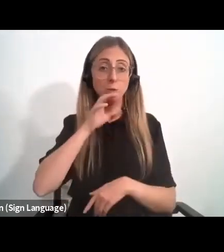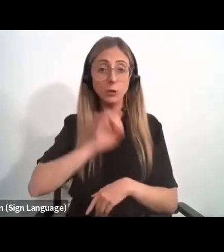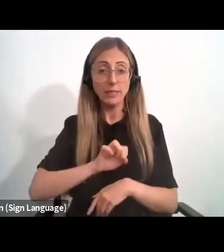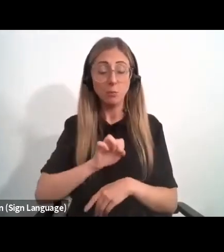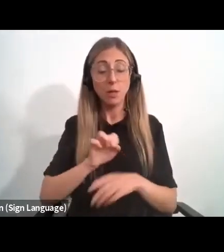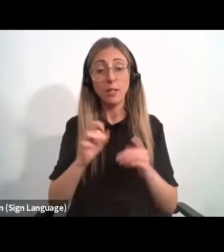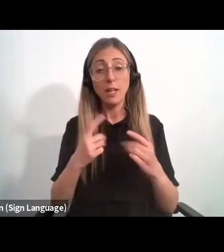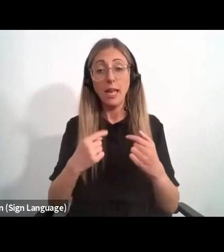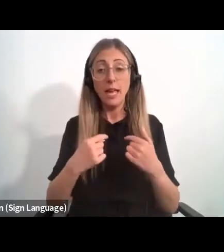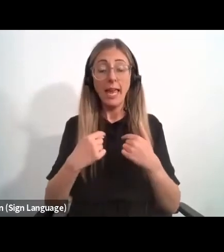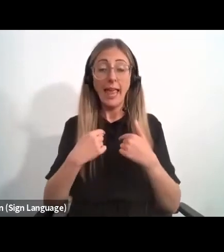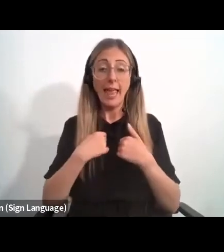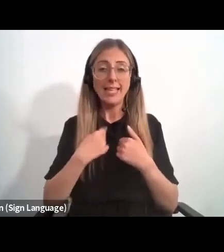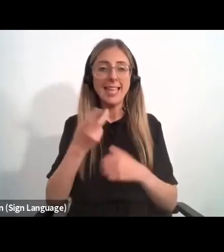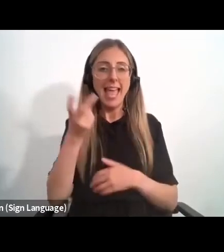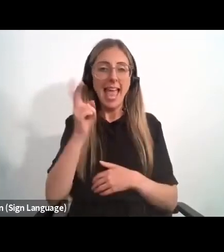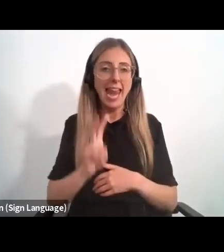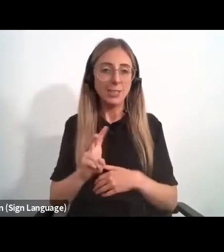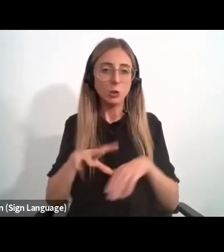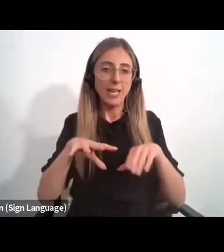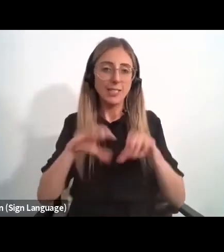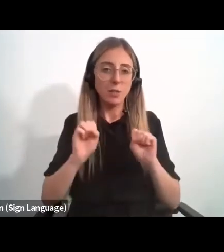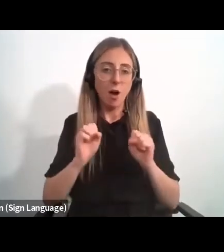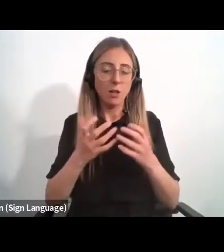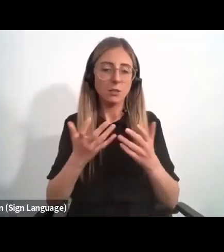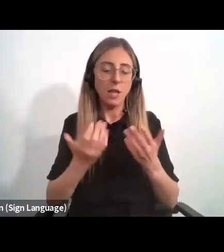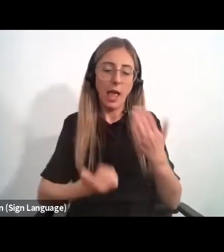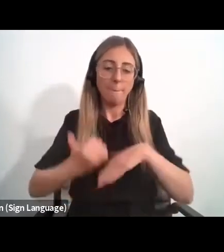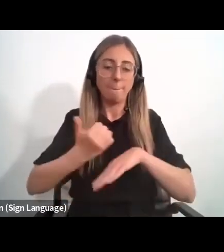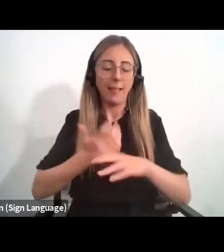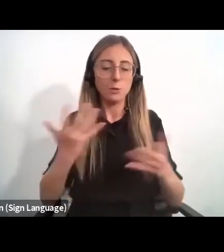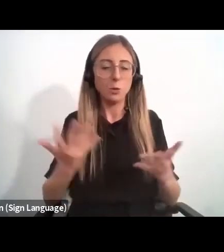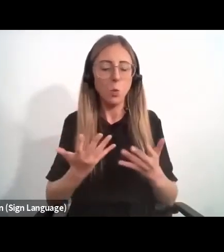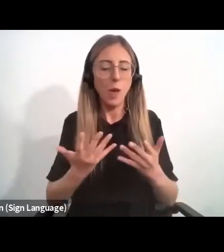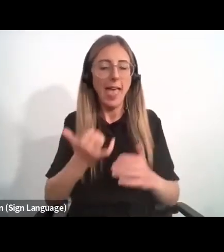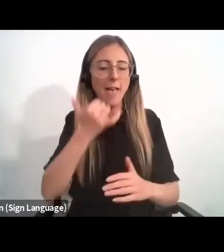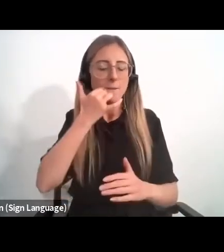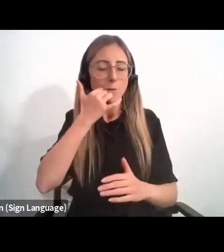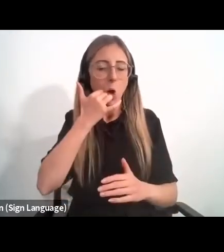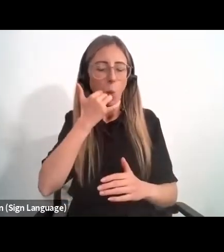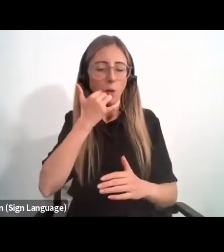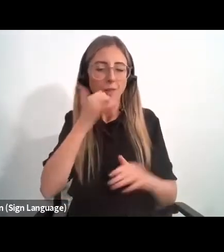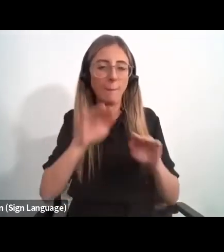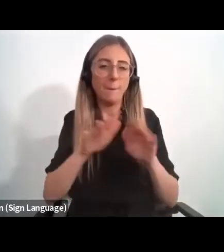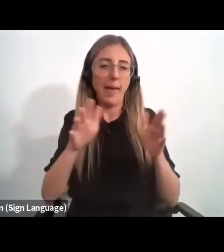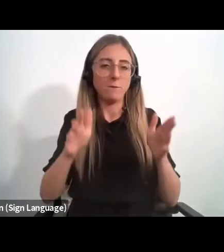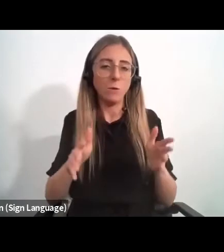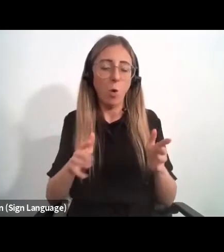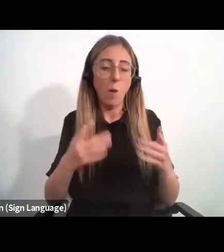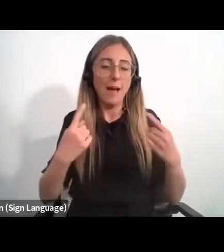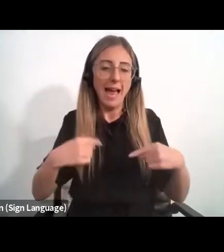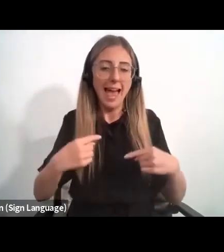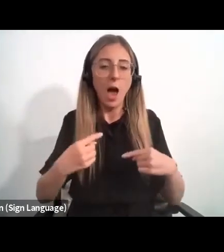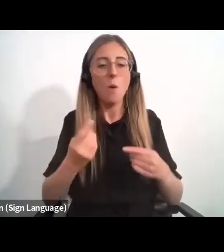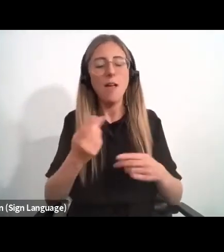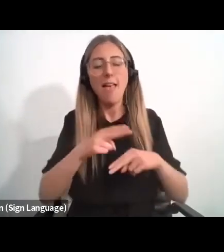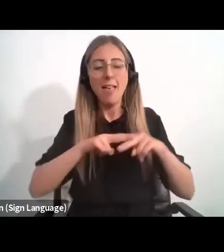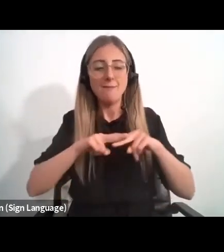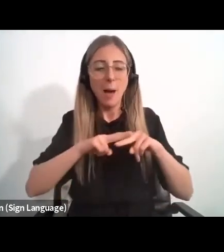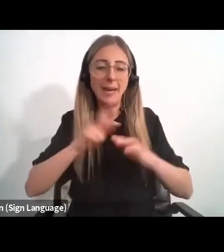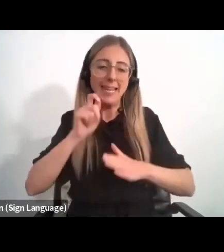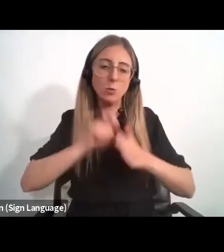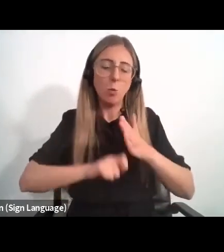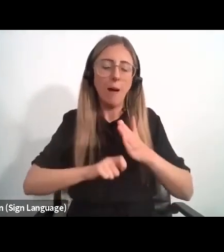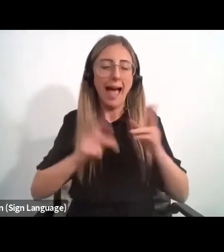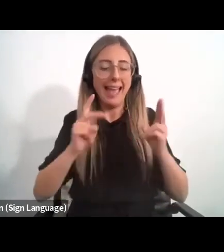M-COPPA is an energy startup built in the mobile money platform, M-PESA, enabling families to purchase clean home